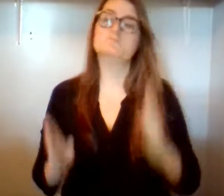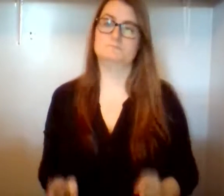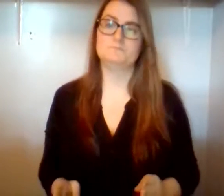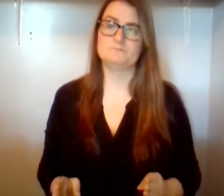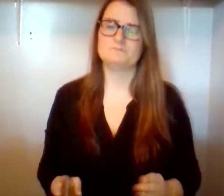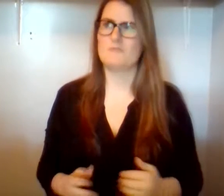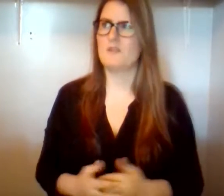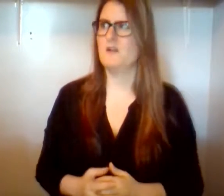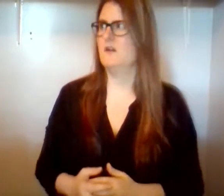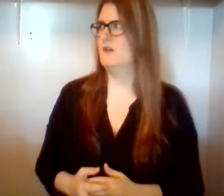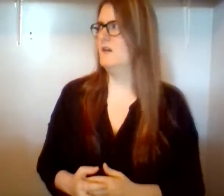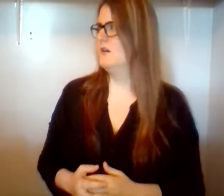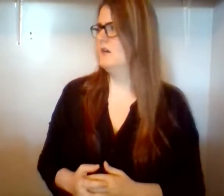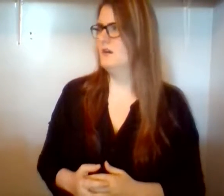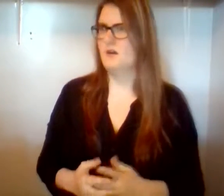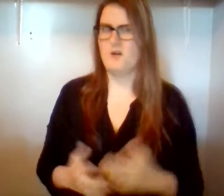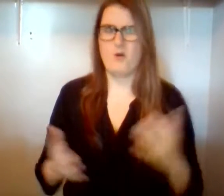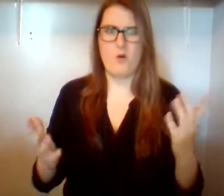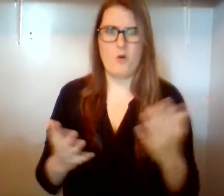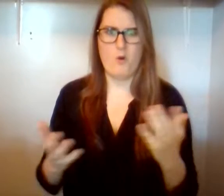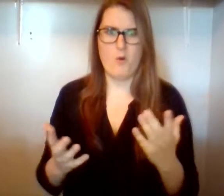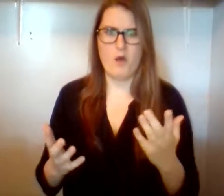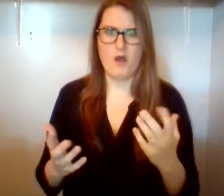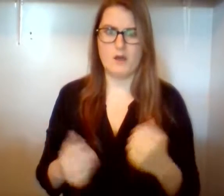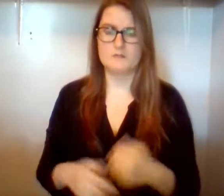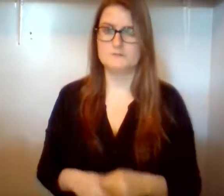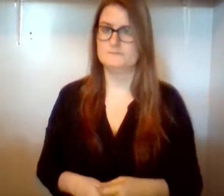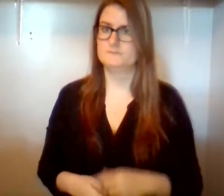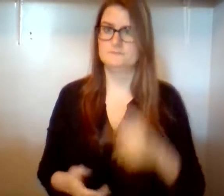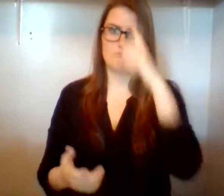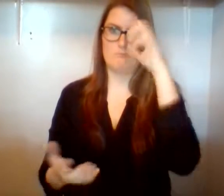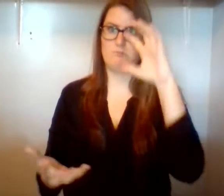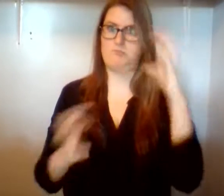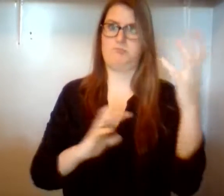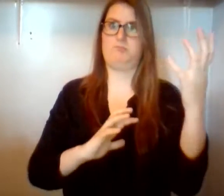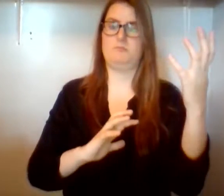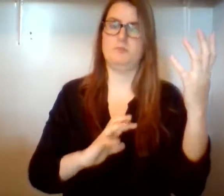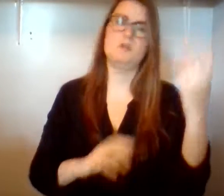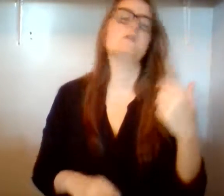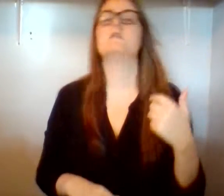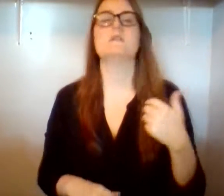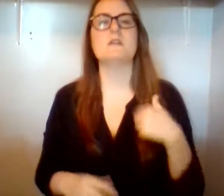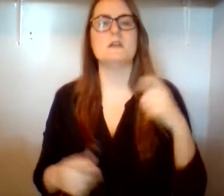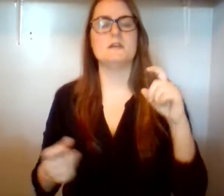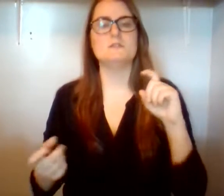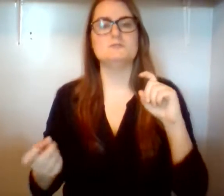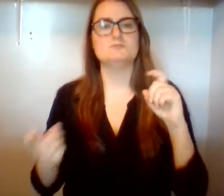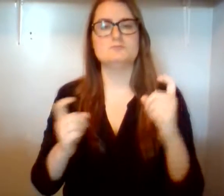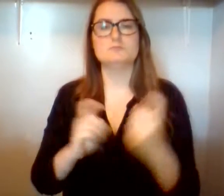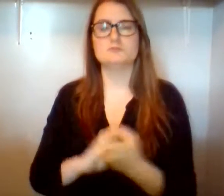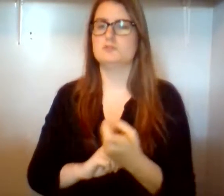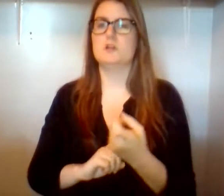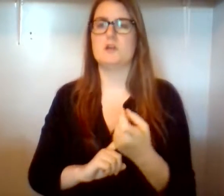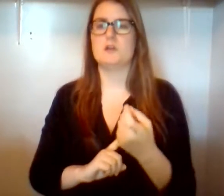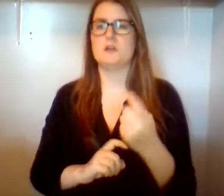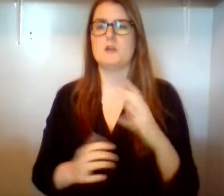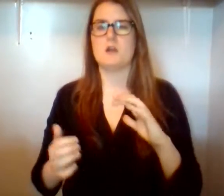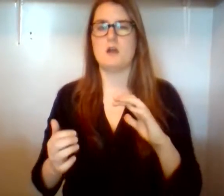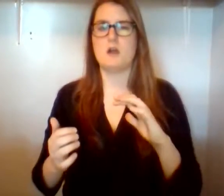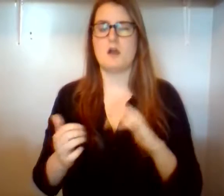at night in his soft, comfy bed in the palace, when his people worked all day for no pay, when they had barely enough to eat, when they had nothing at